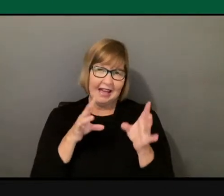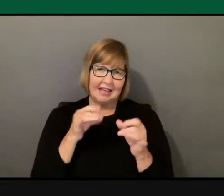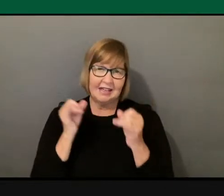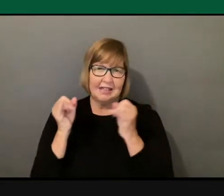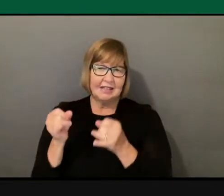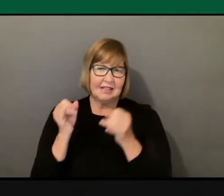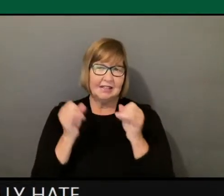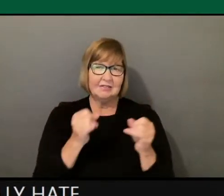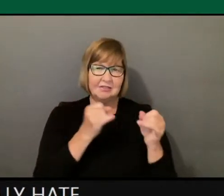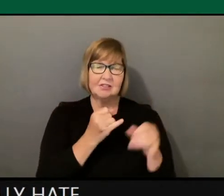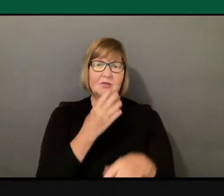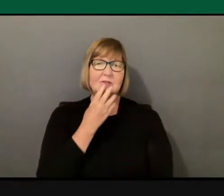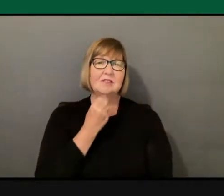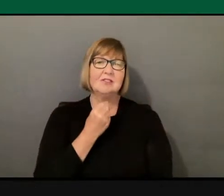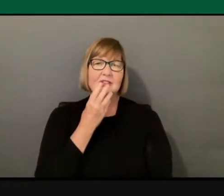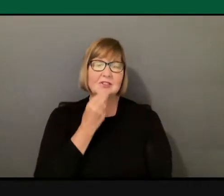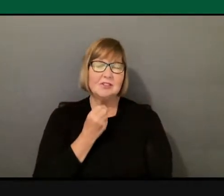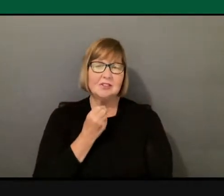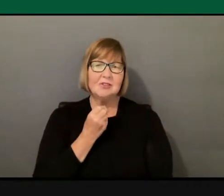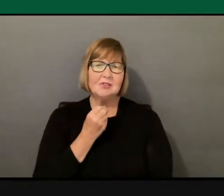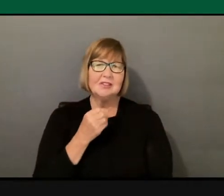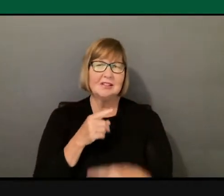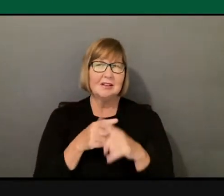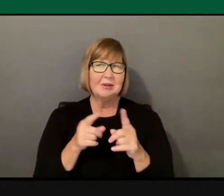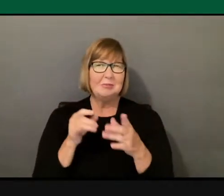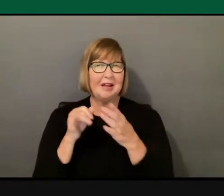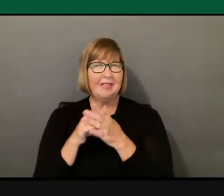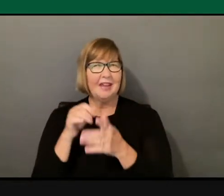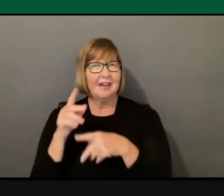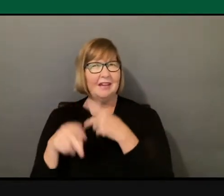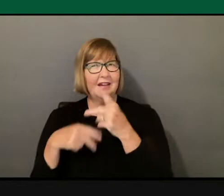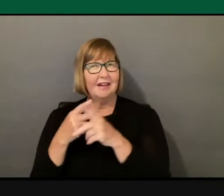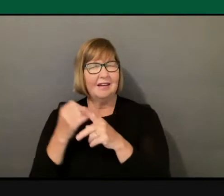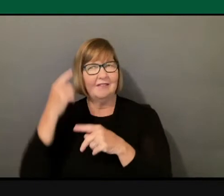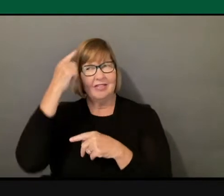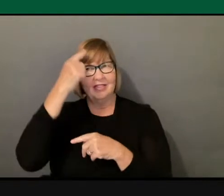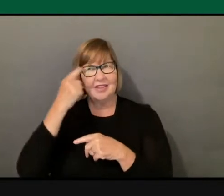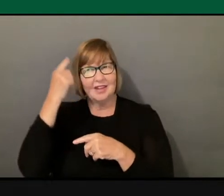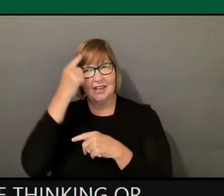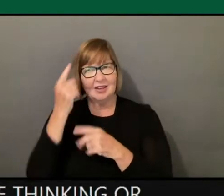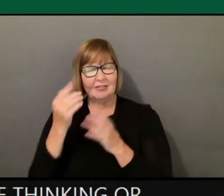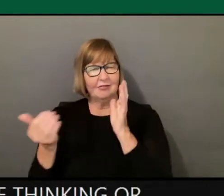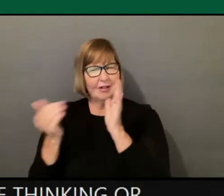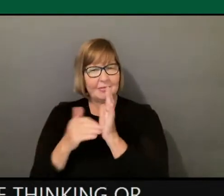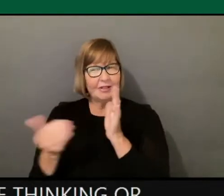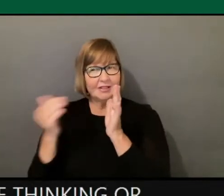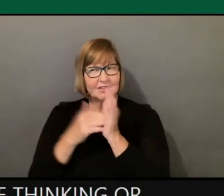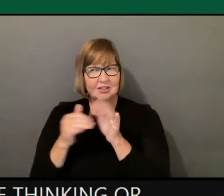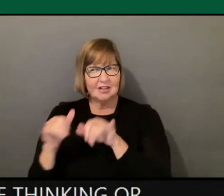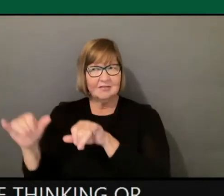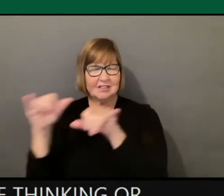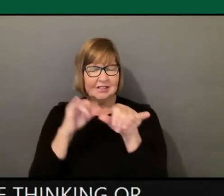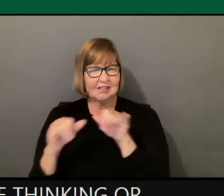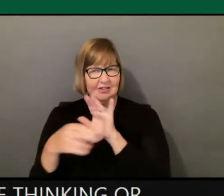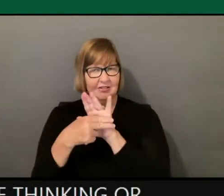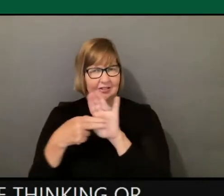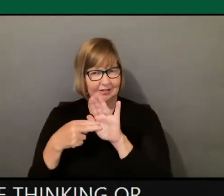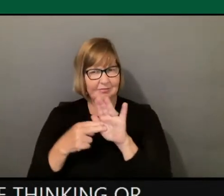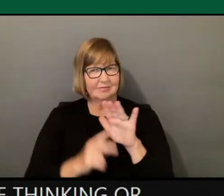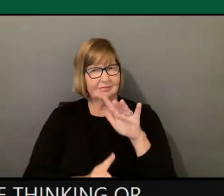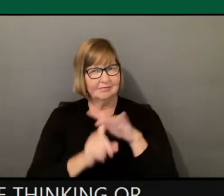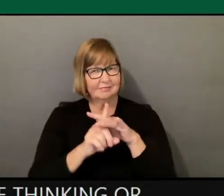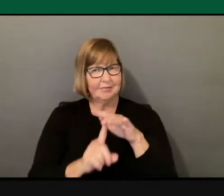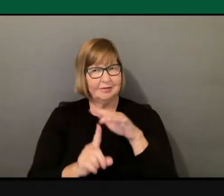takes a certain kind of thinking or repetition of certain stereotypes, right, to help prop up a certain kind of truth